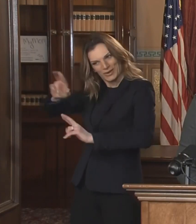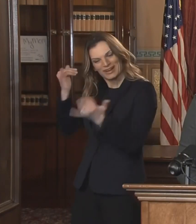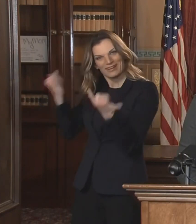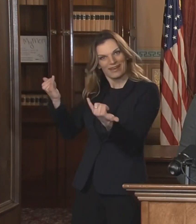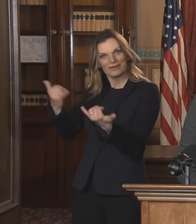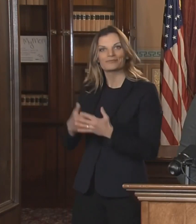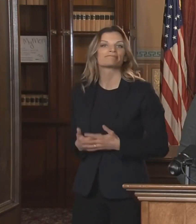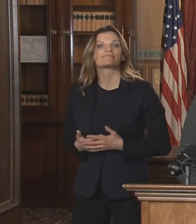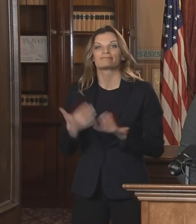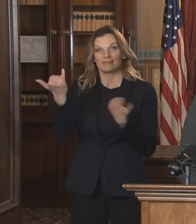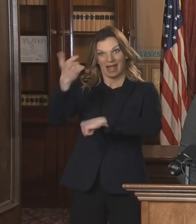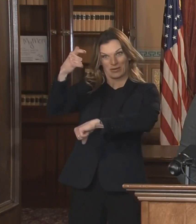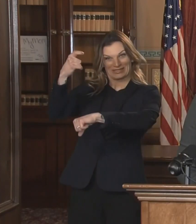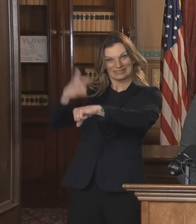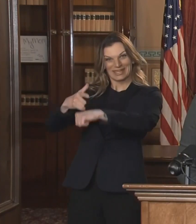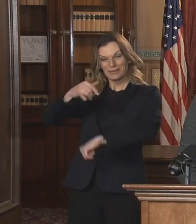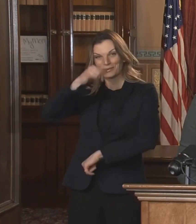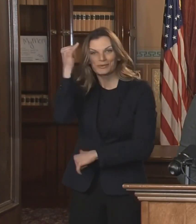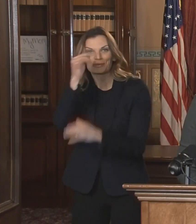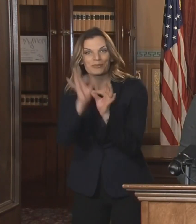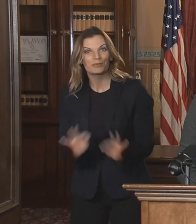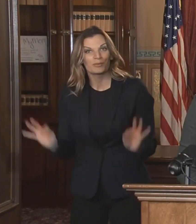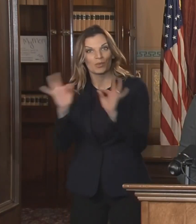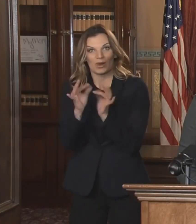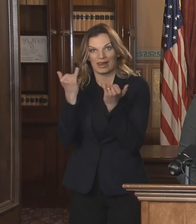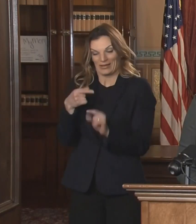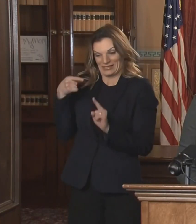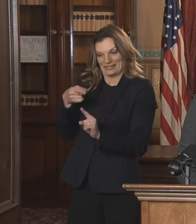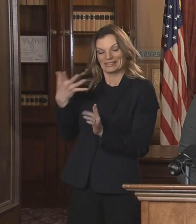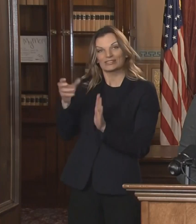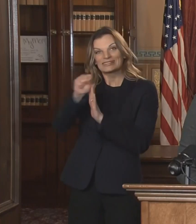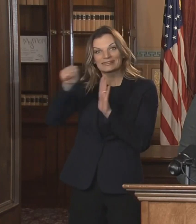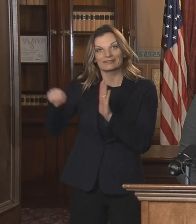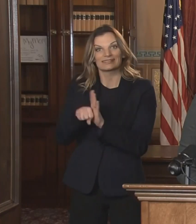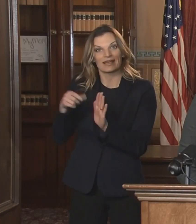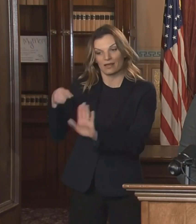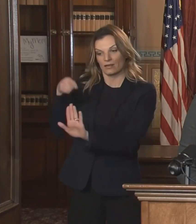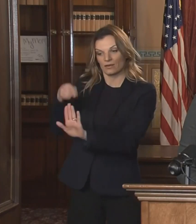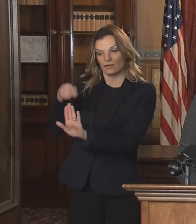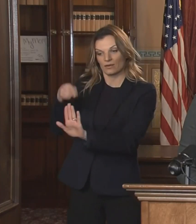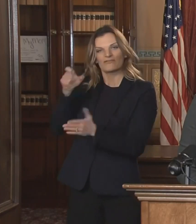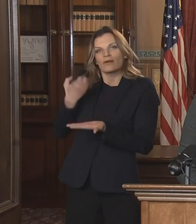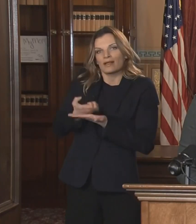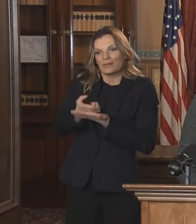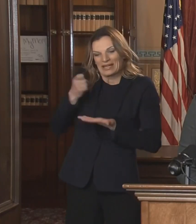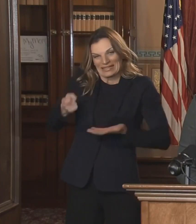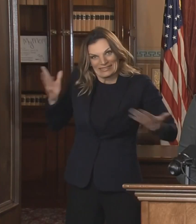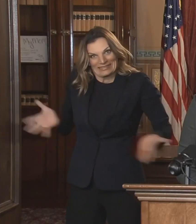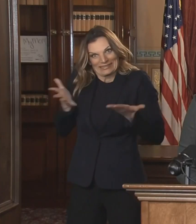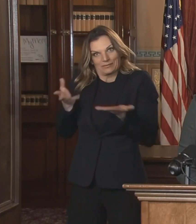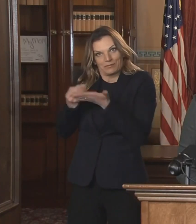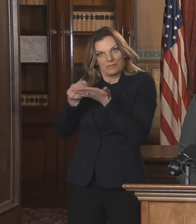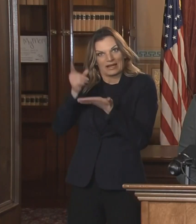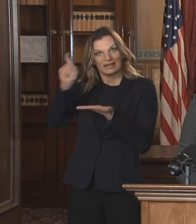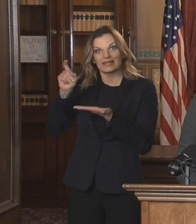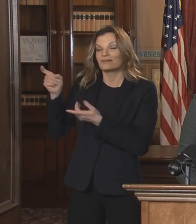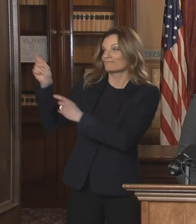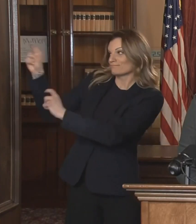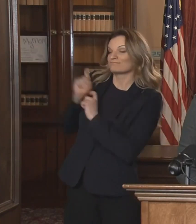to pass a targeted state-based economic stimulus plan of up to $100 million